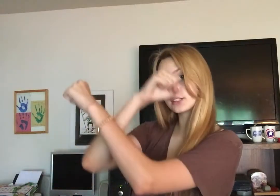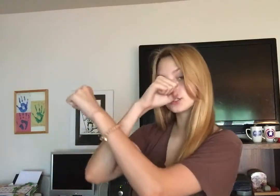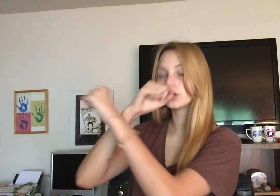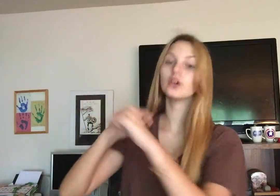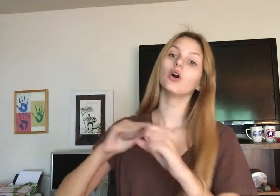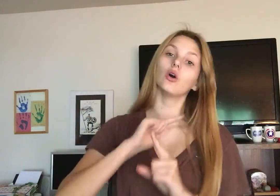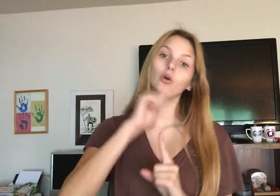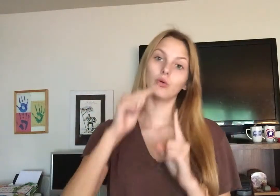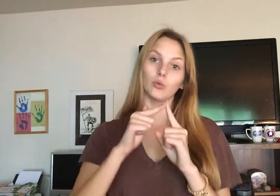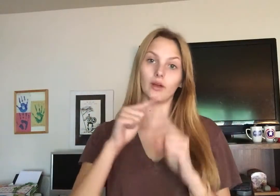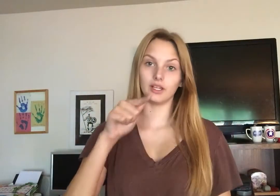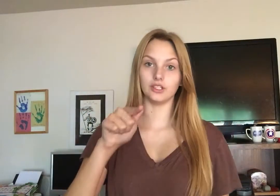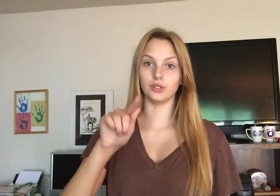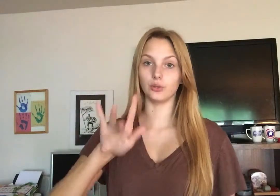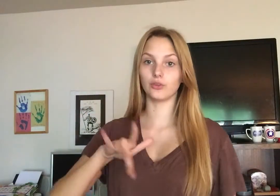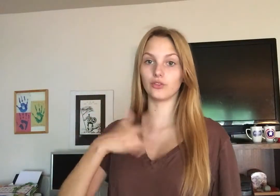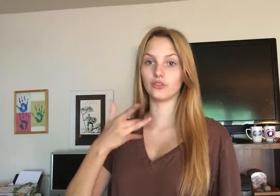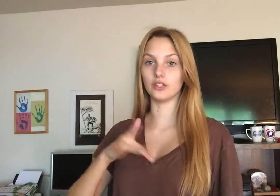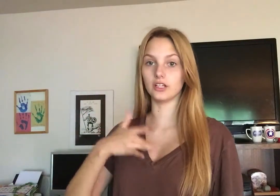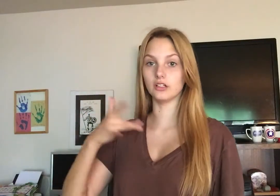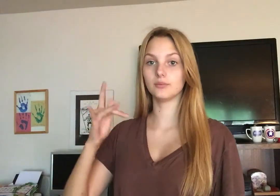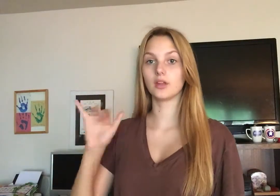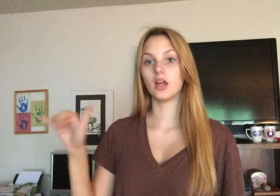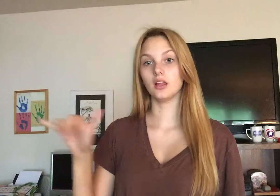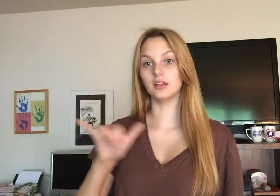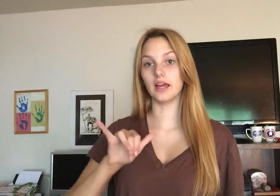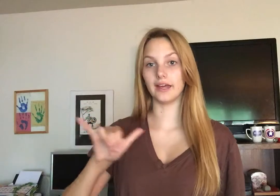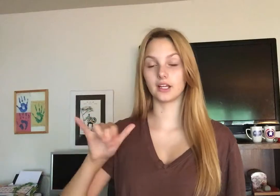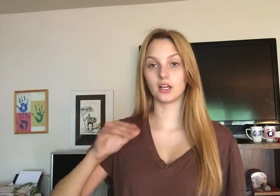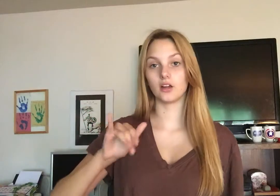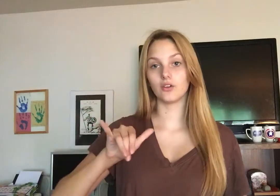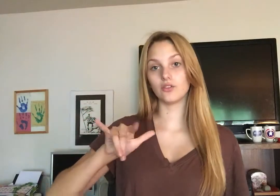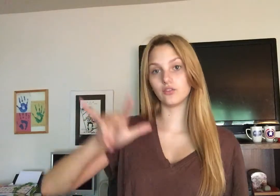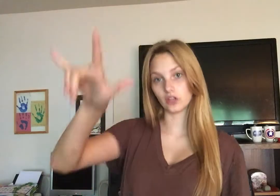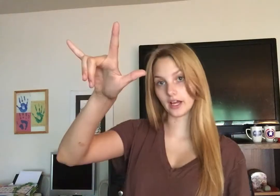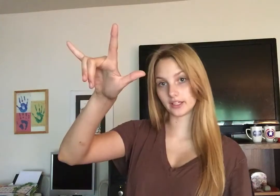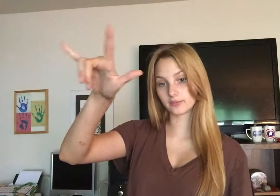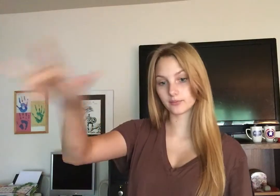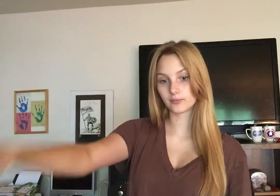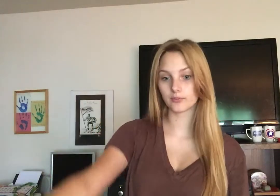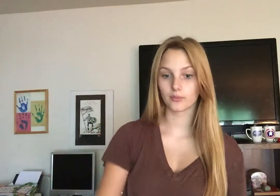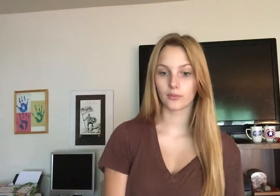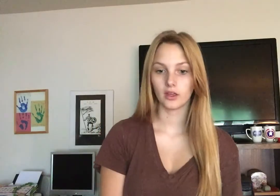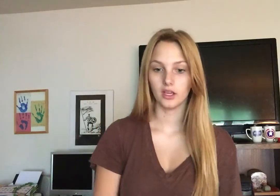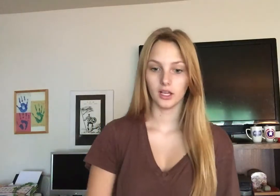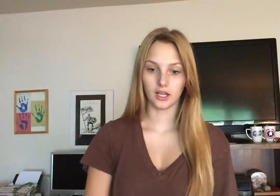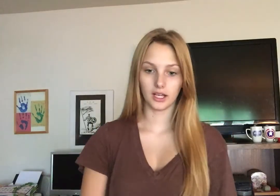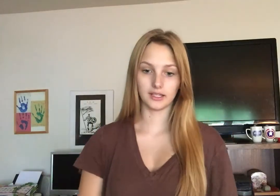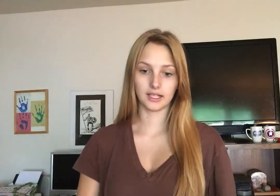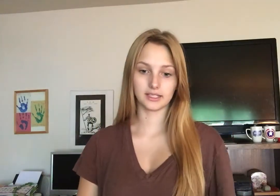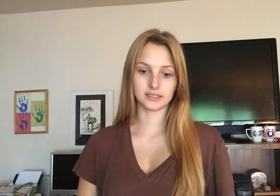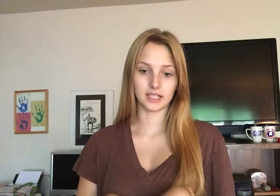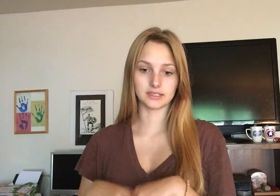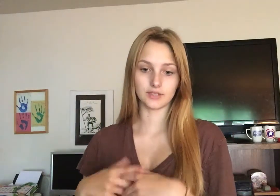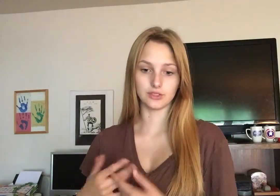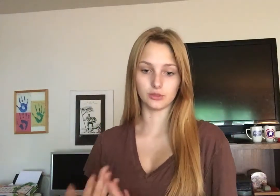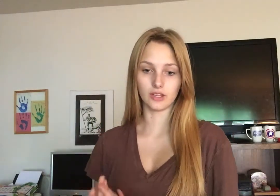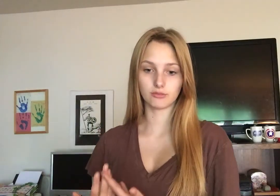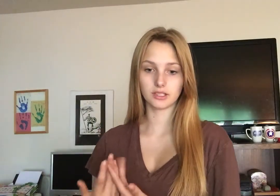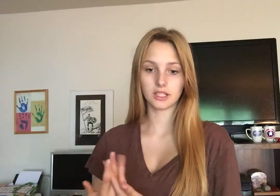when you feel like flying. And then it just says, if you love me,